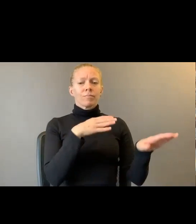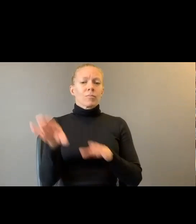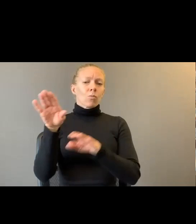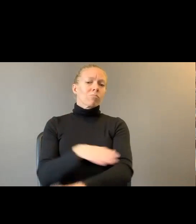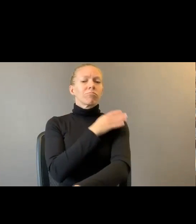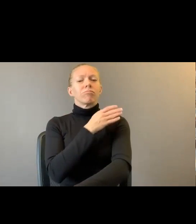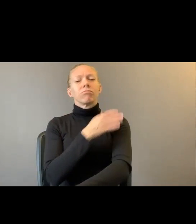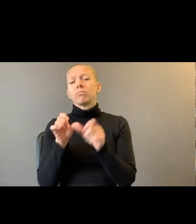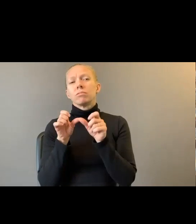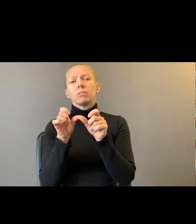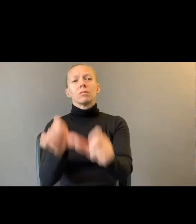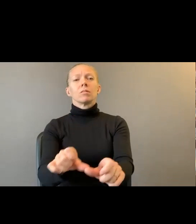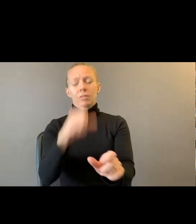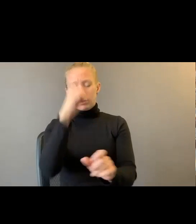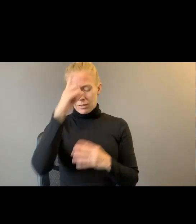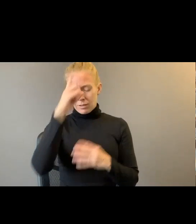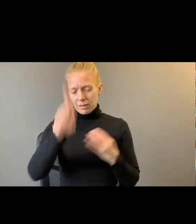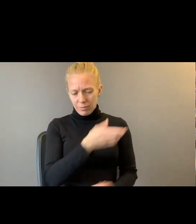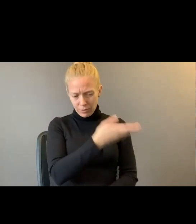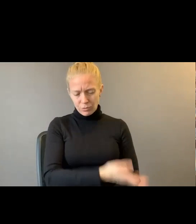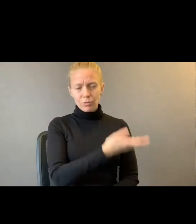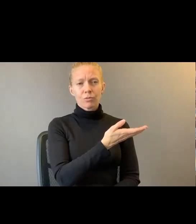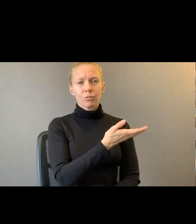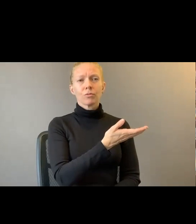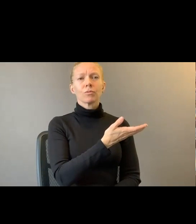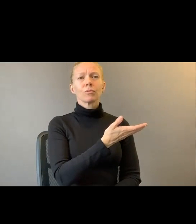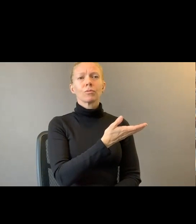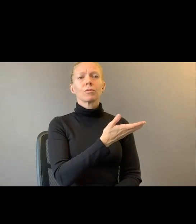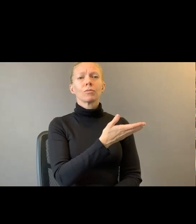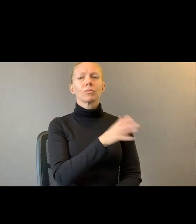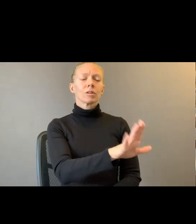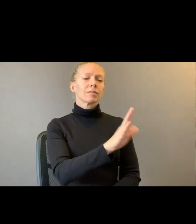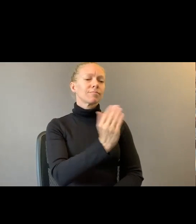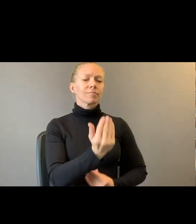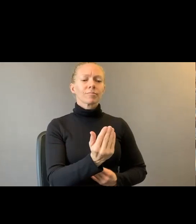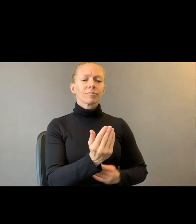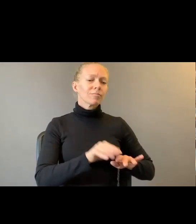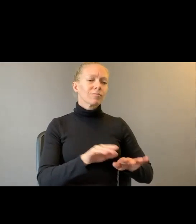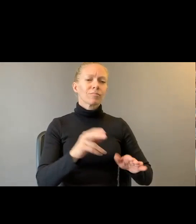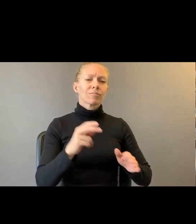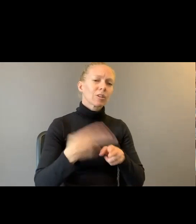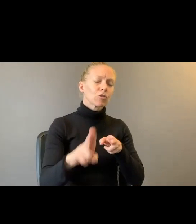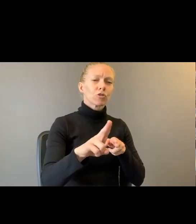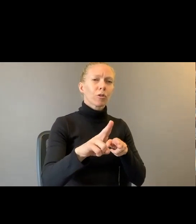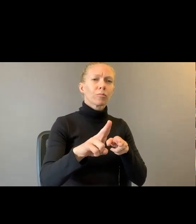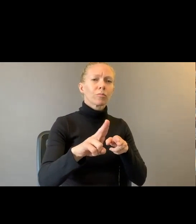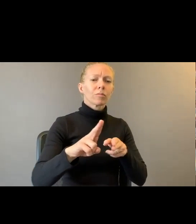to a child born in the wake. Iridescent. Sharp as shells. Ready to open the flesh.